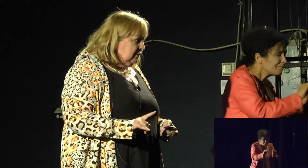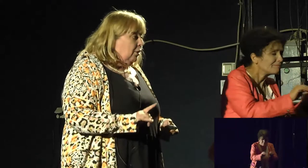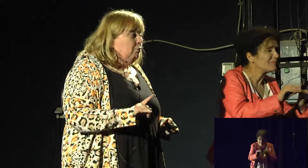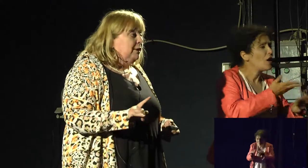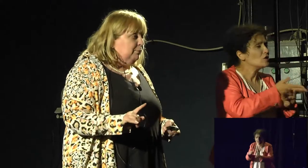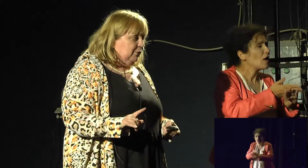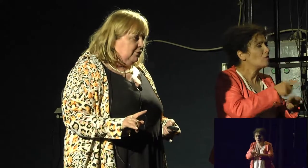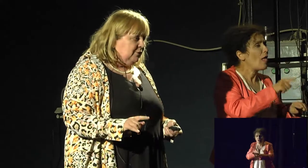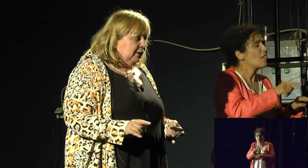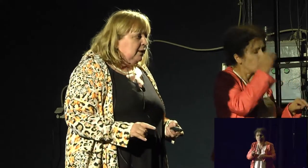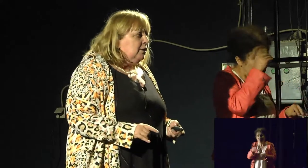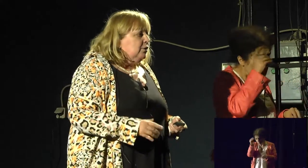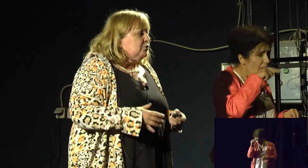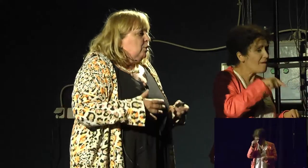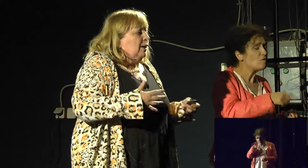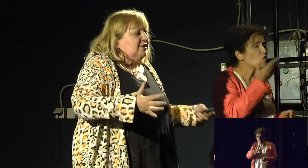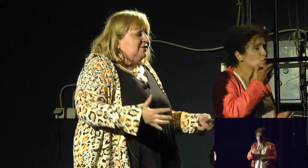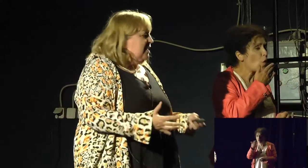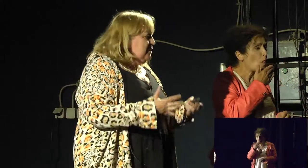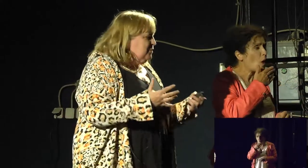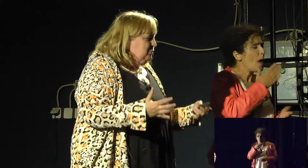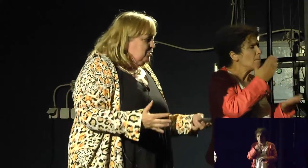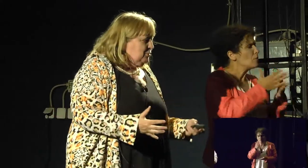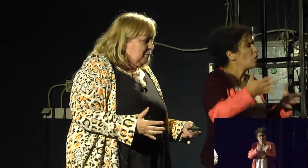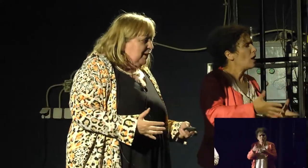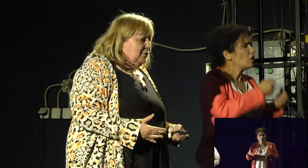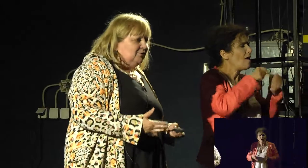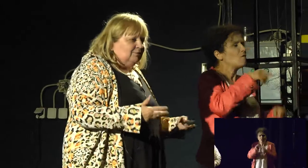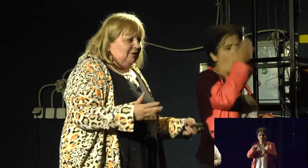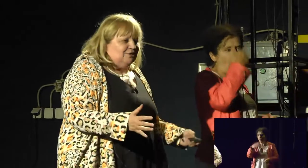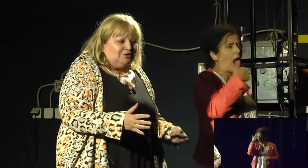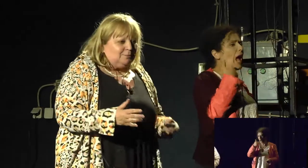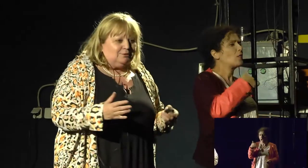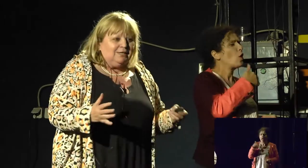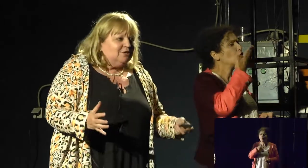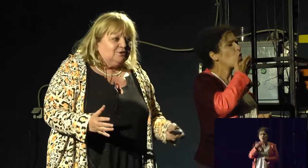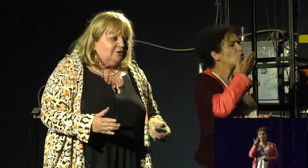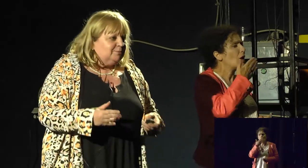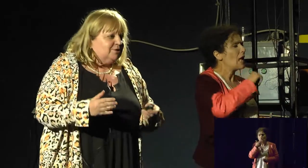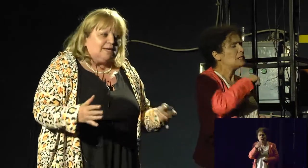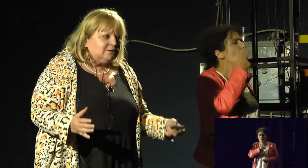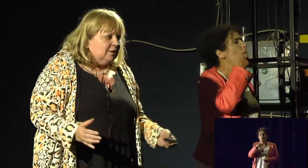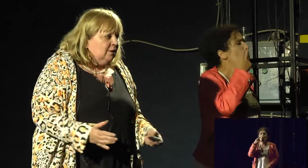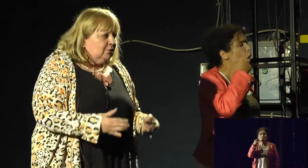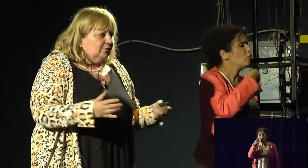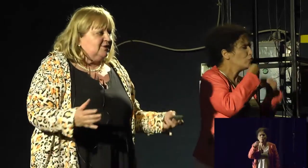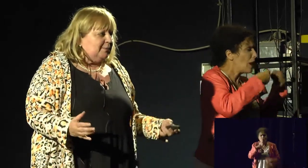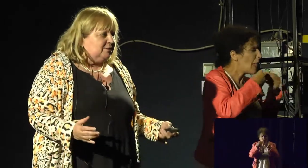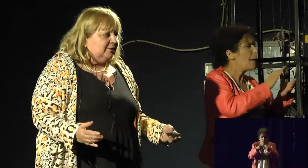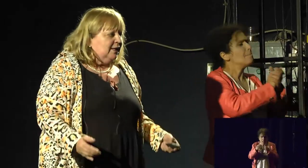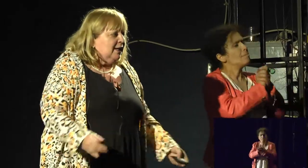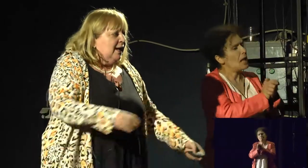Catholics, only boys. So I started to talk about friendship, relationships, sex,